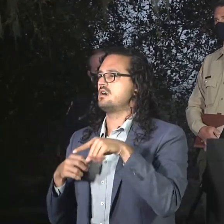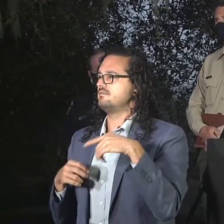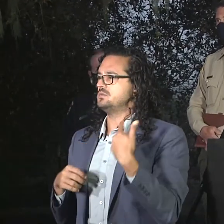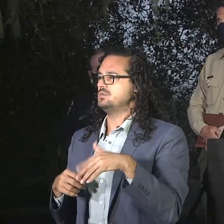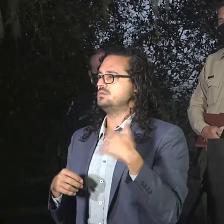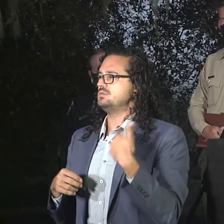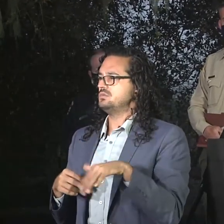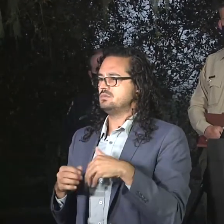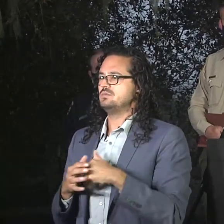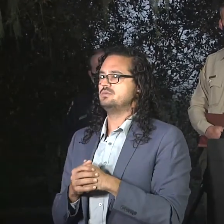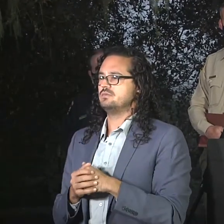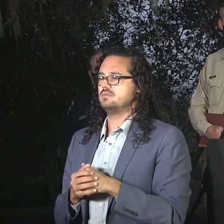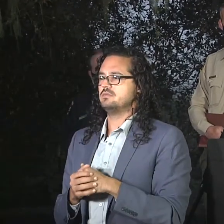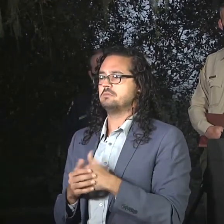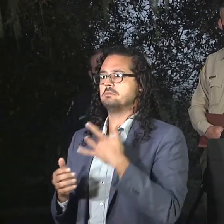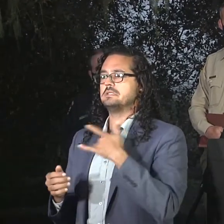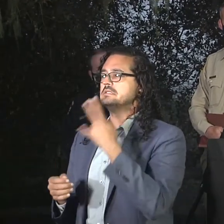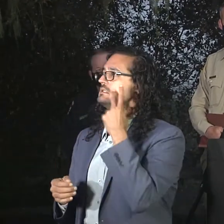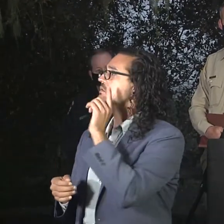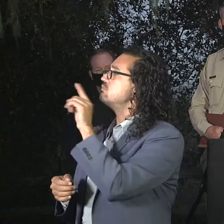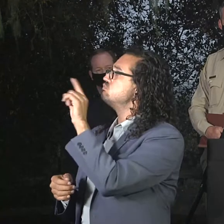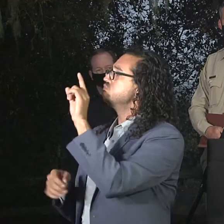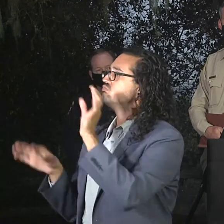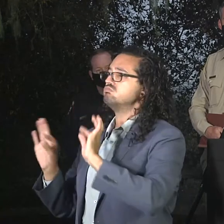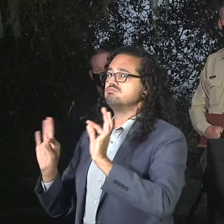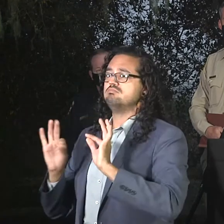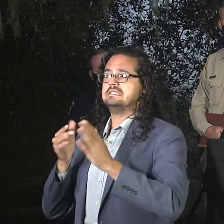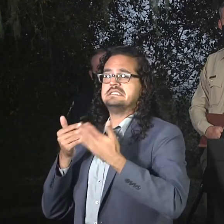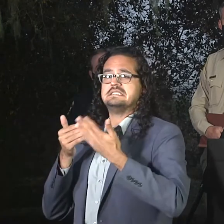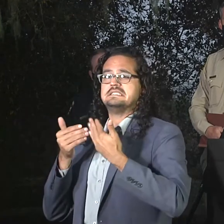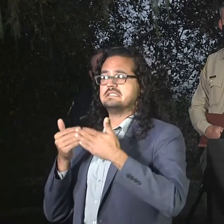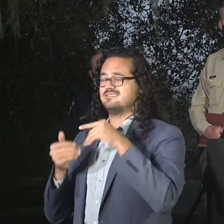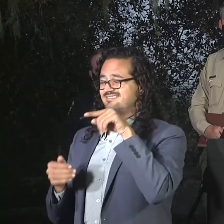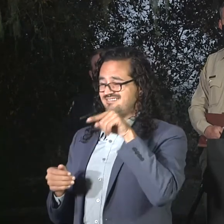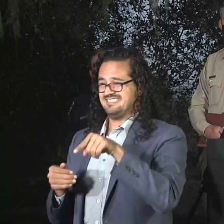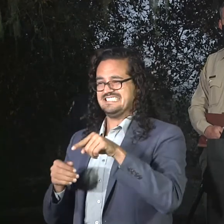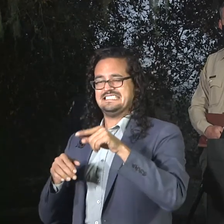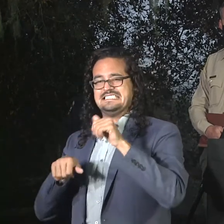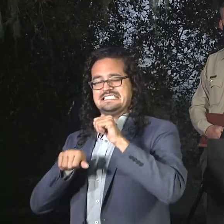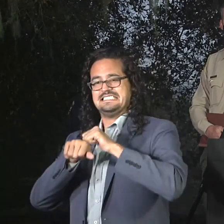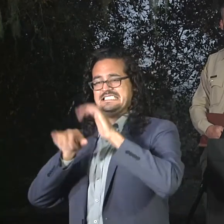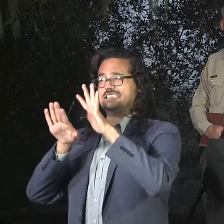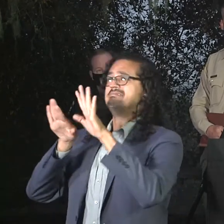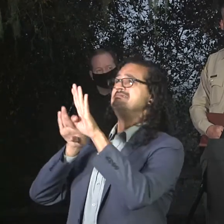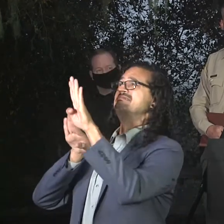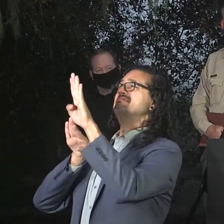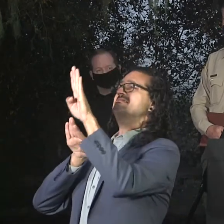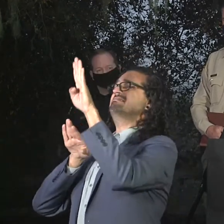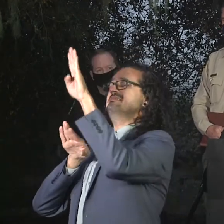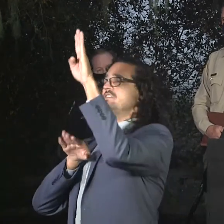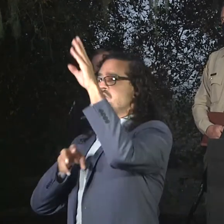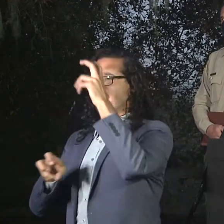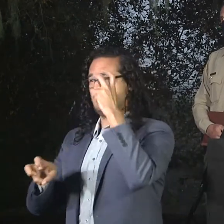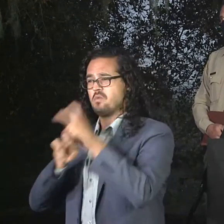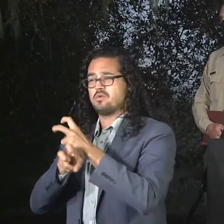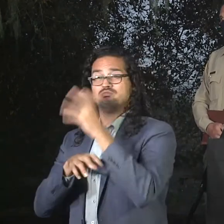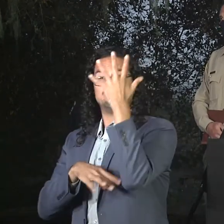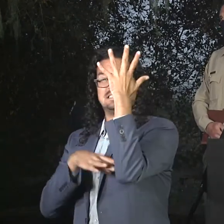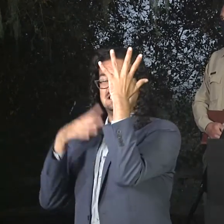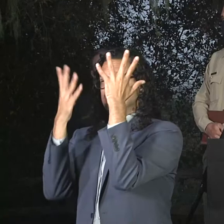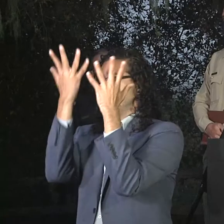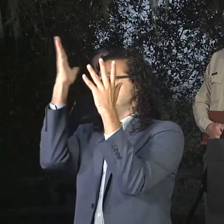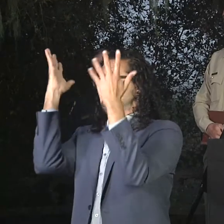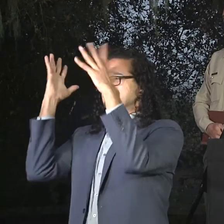typically see. What happens, we have steep terrain, heavy fuels, we have a number of structures